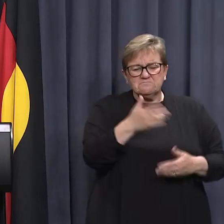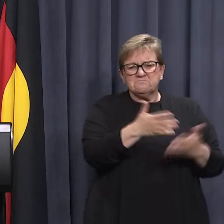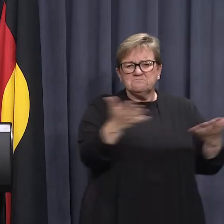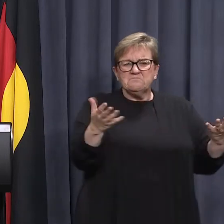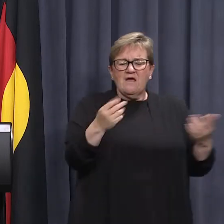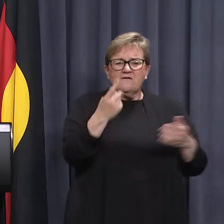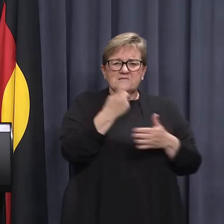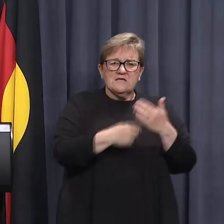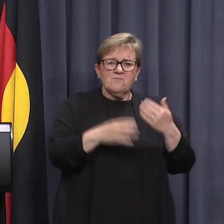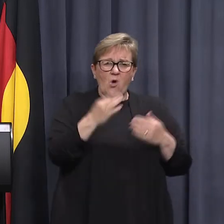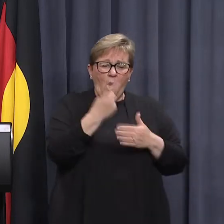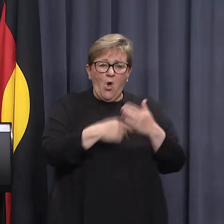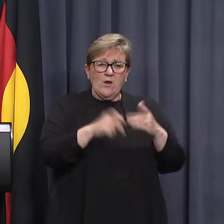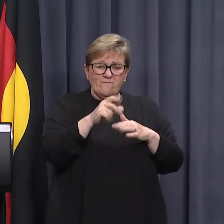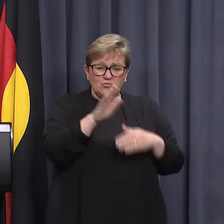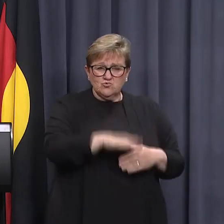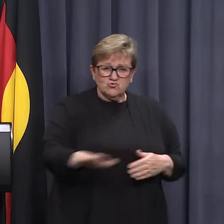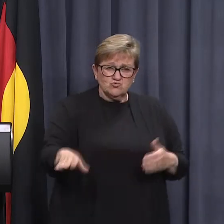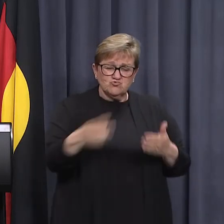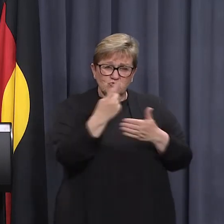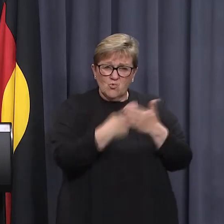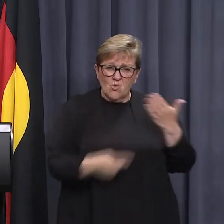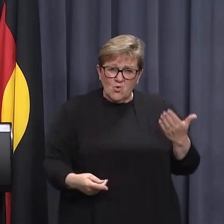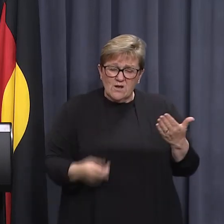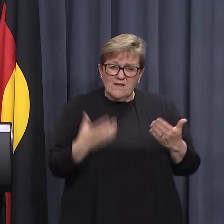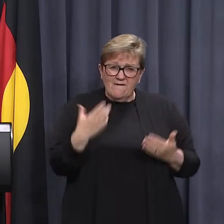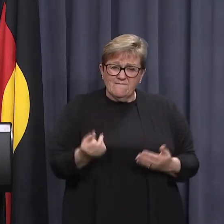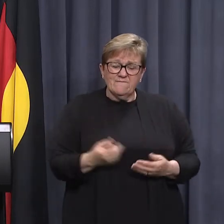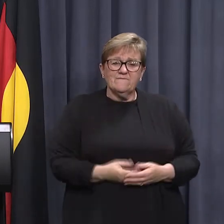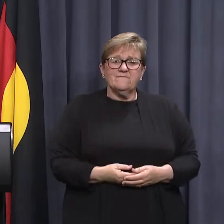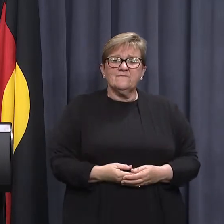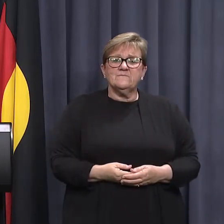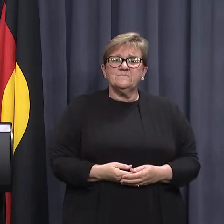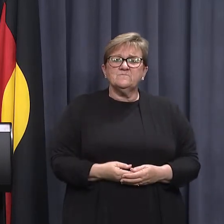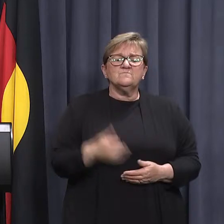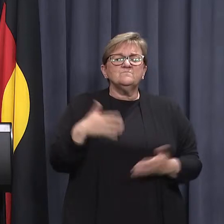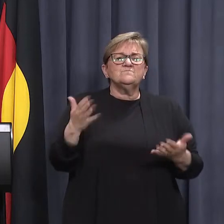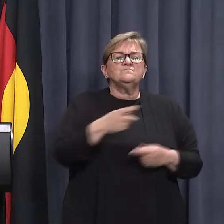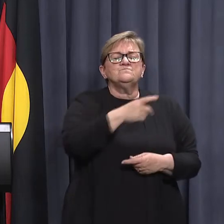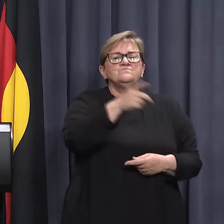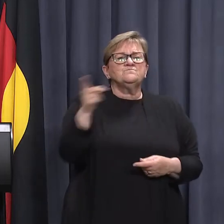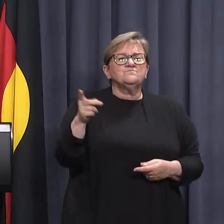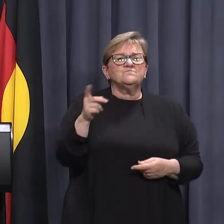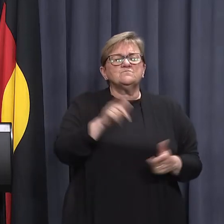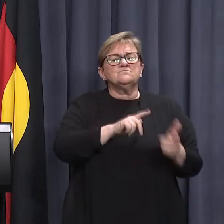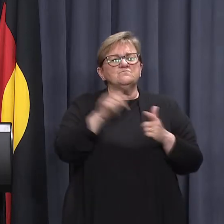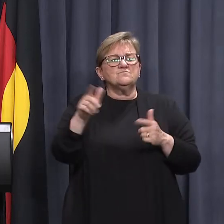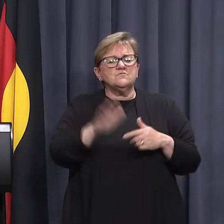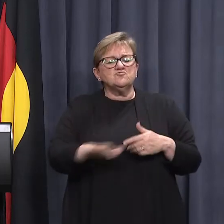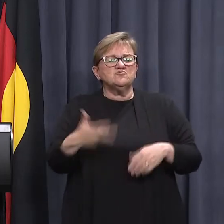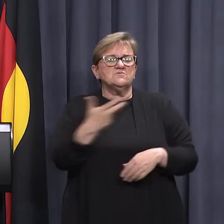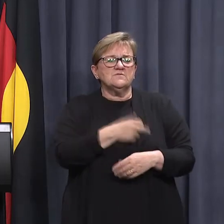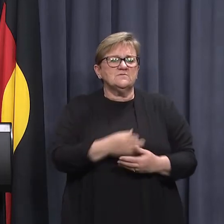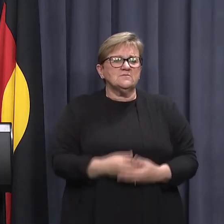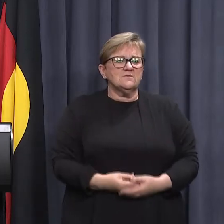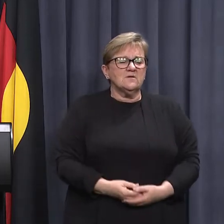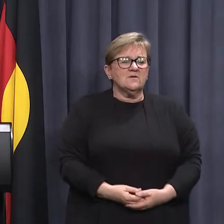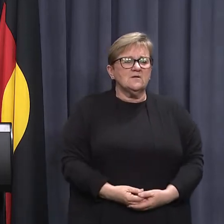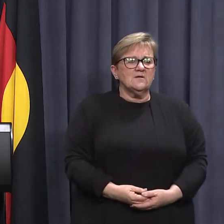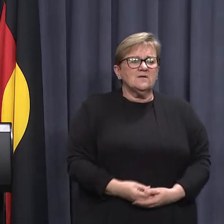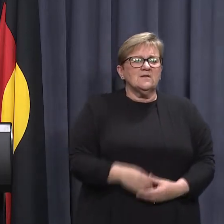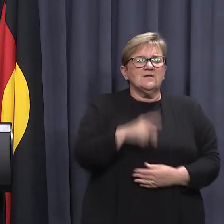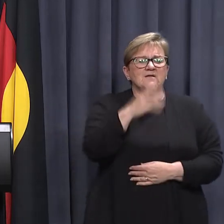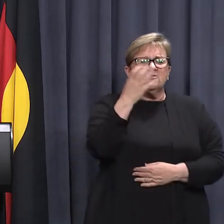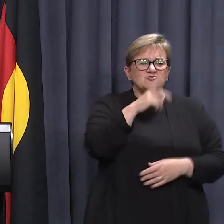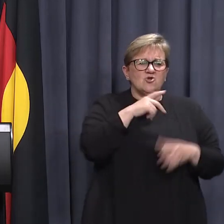ones that only do, that do paediatric cases or children. I just urge people to go and get their children vaccinated. Sorry, it sounds